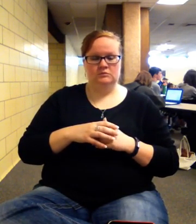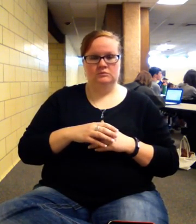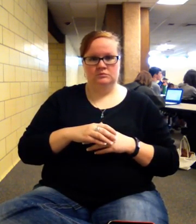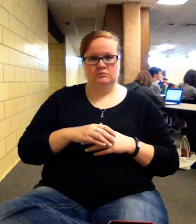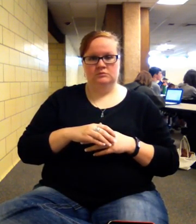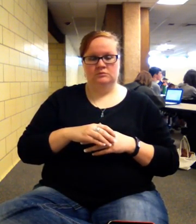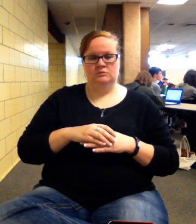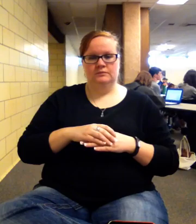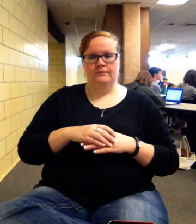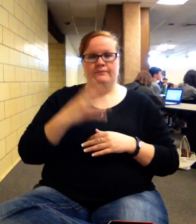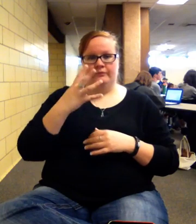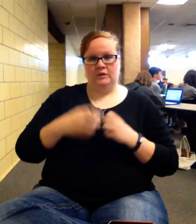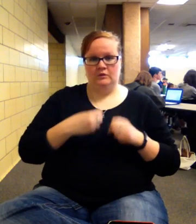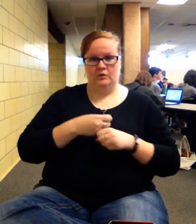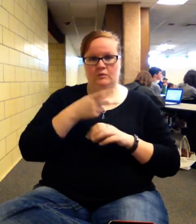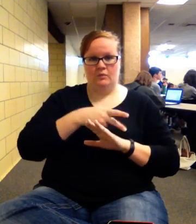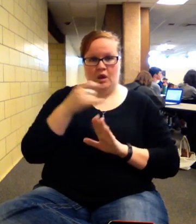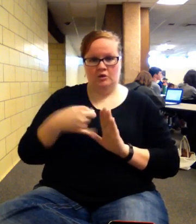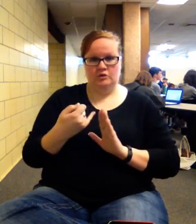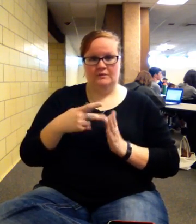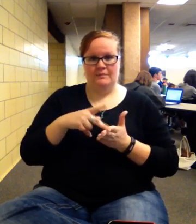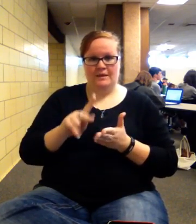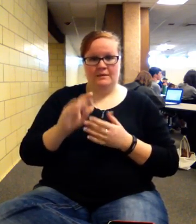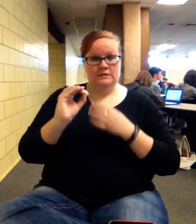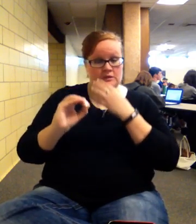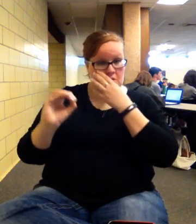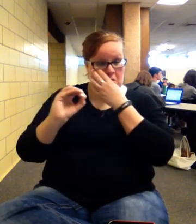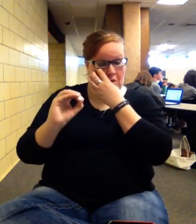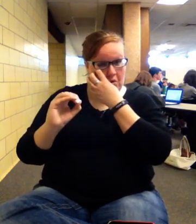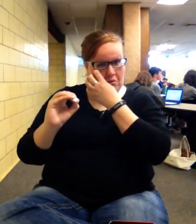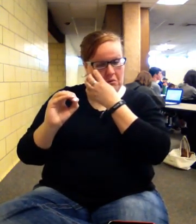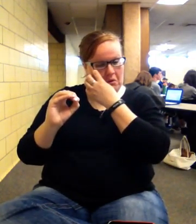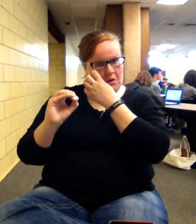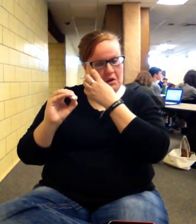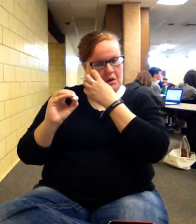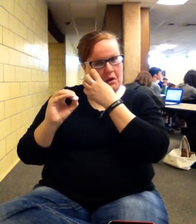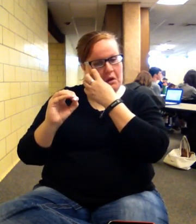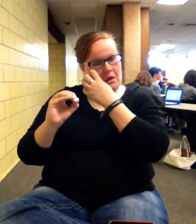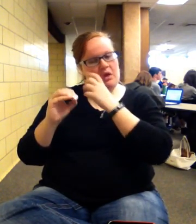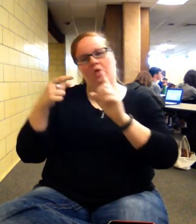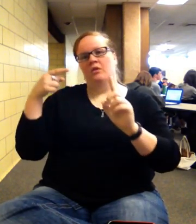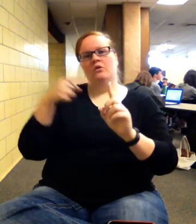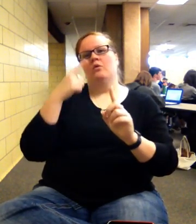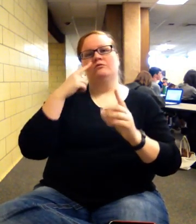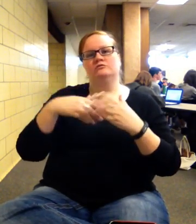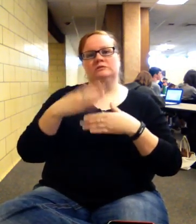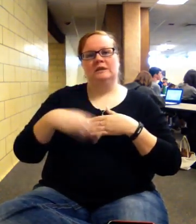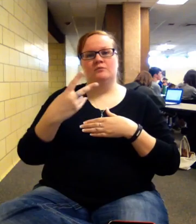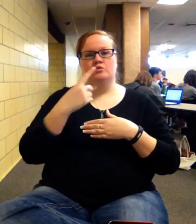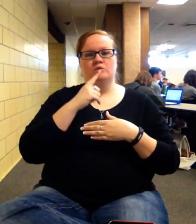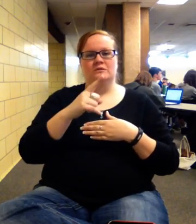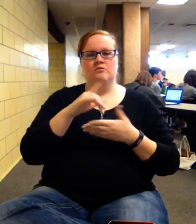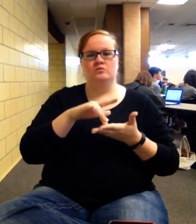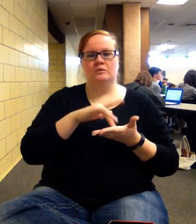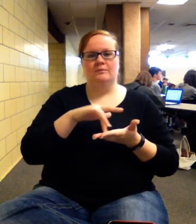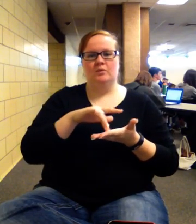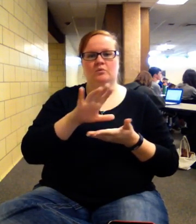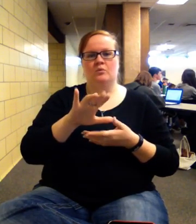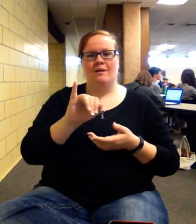It's a four-year project, payment is zero. The goal here then for step two is to compute your IY. And I don't know why,